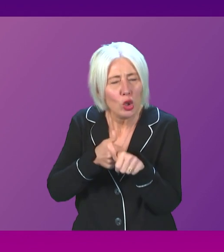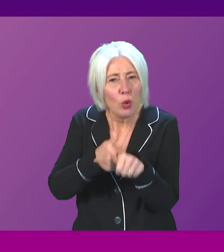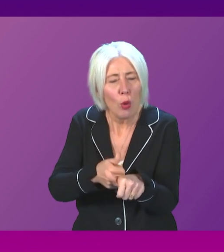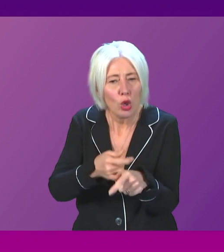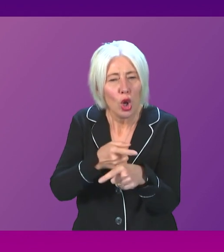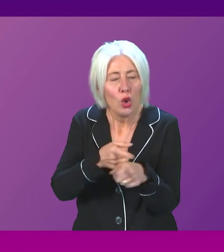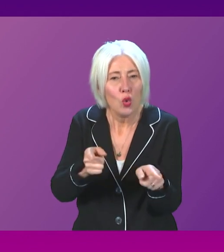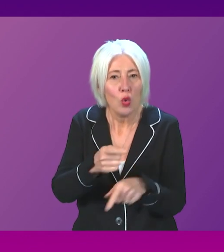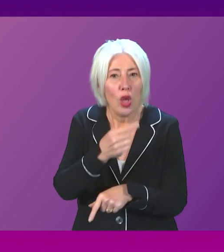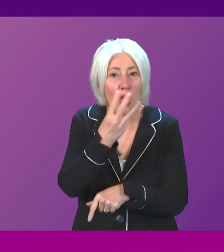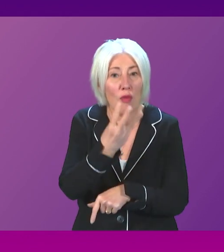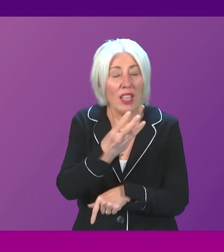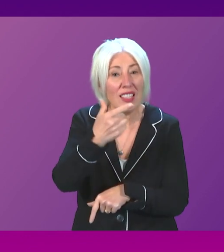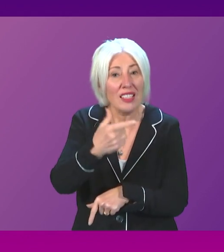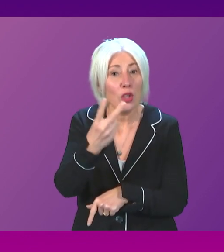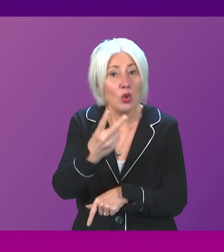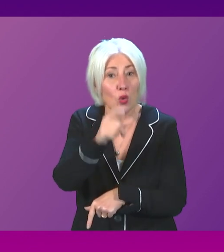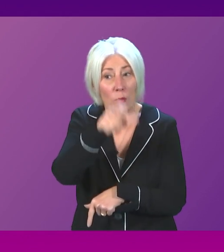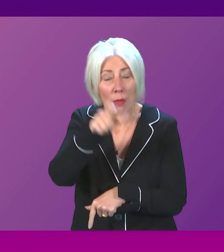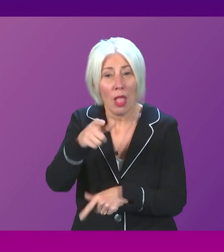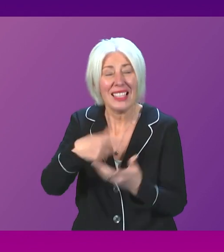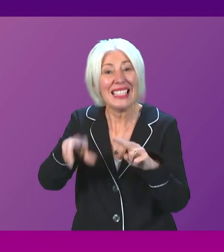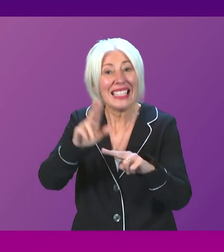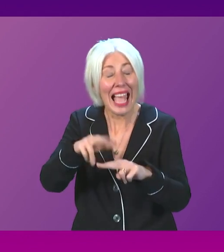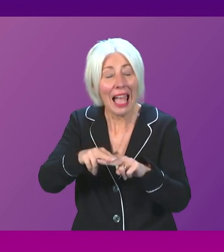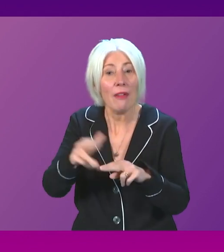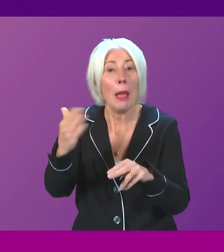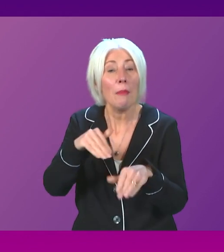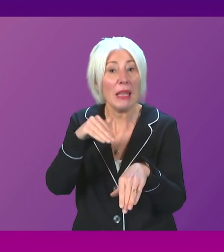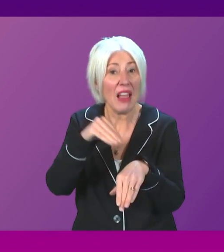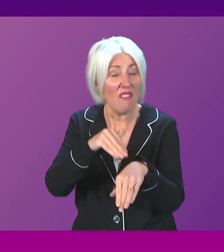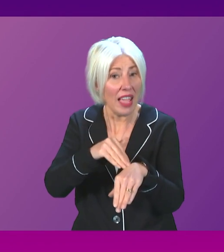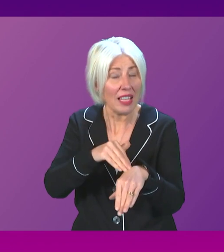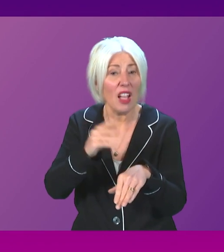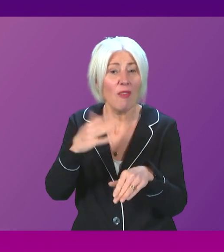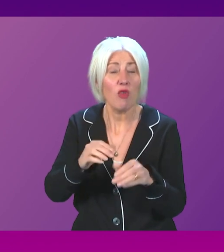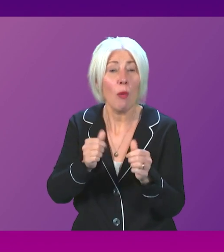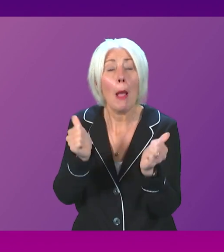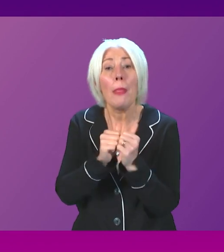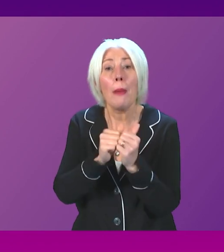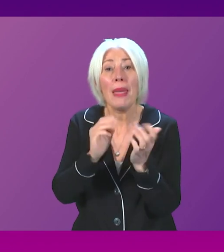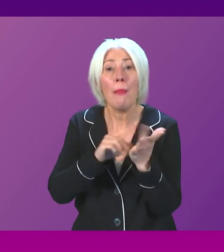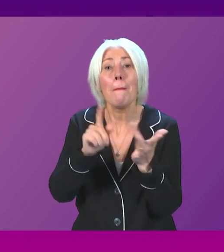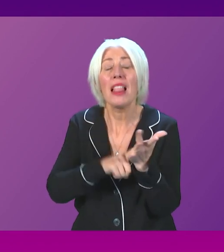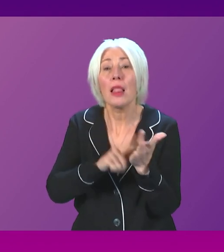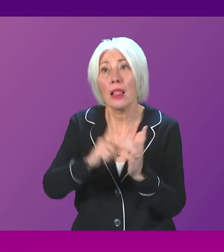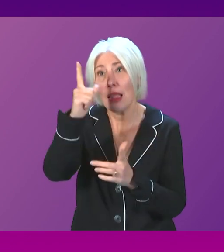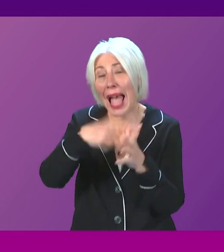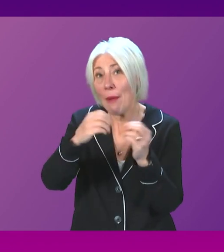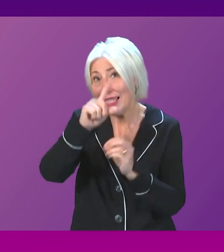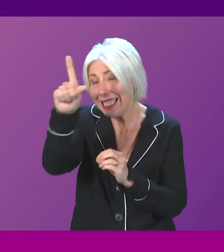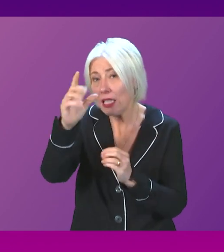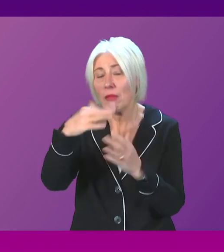to the reported 372 members of staff affected by the Arjo Wiggins paper mill at Stonywood in Aberdeen entering